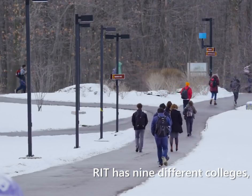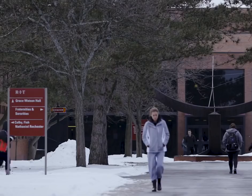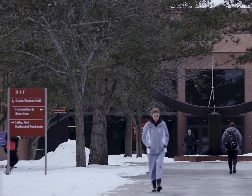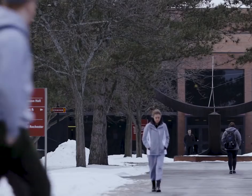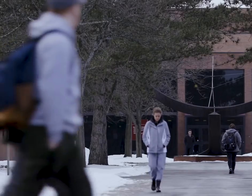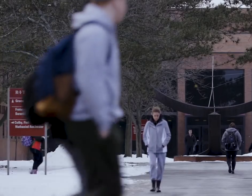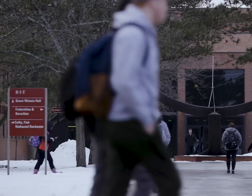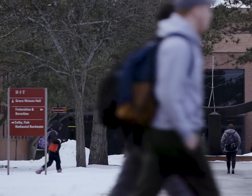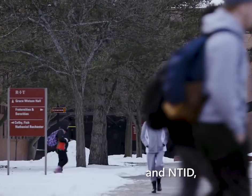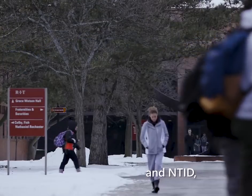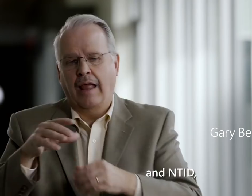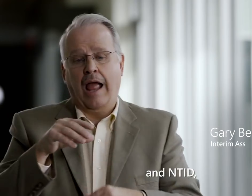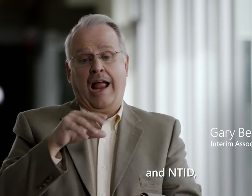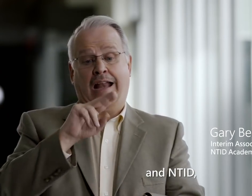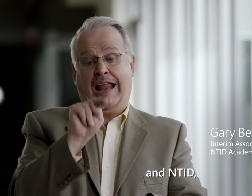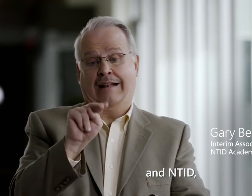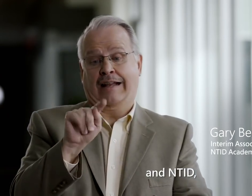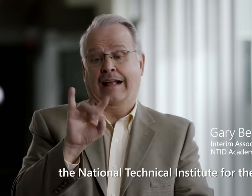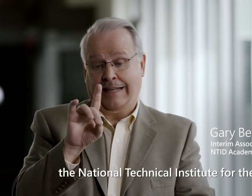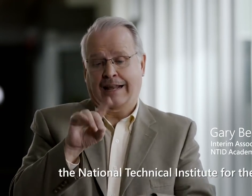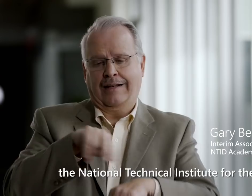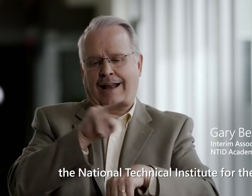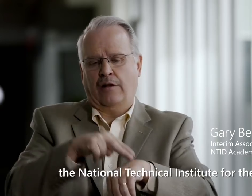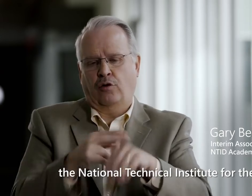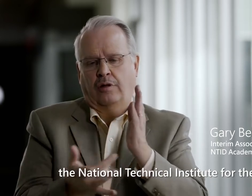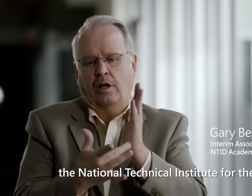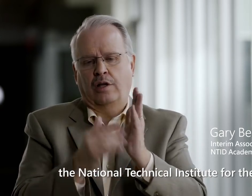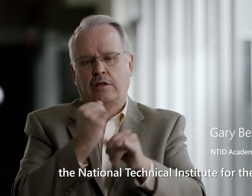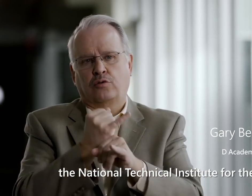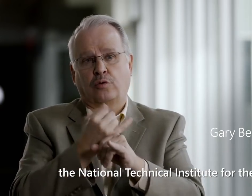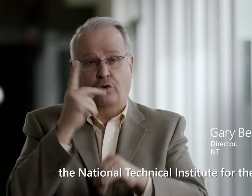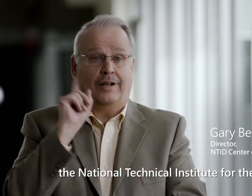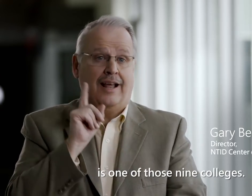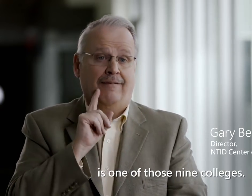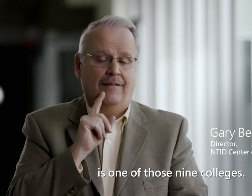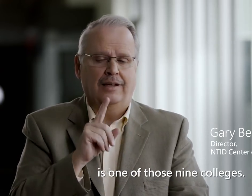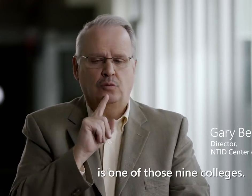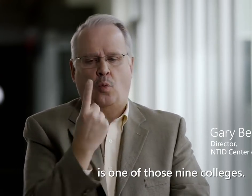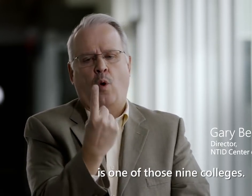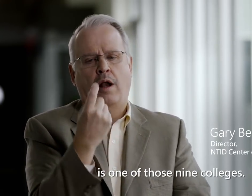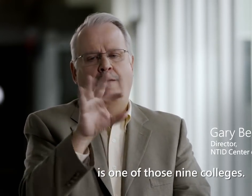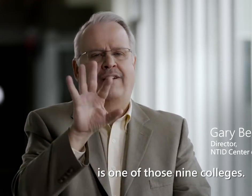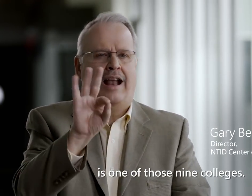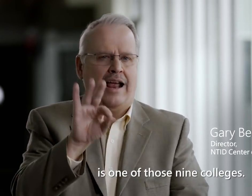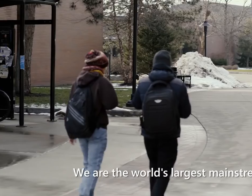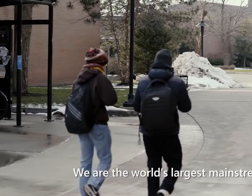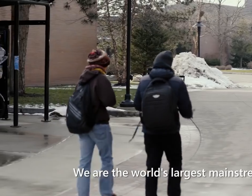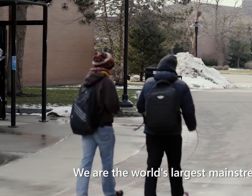and NTID, the National Technical Institute for the Deaf, is one of those nine colleges. We are the